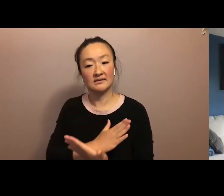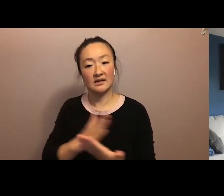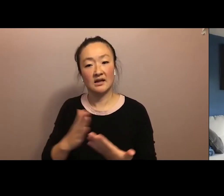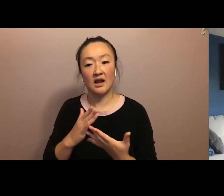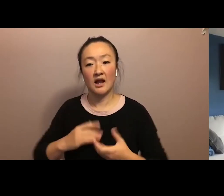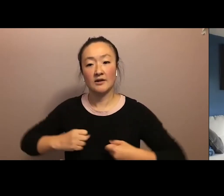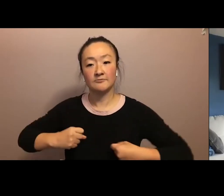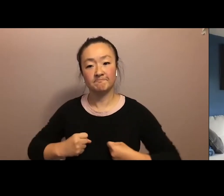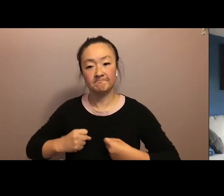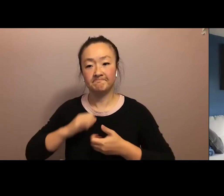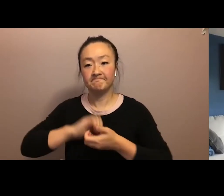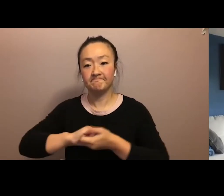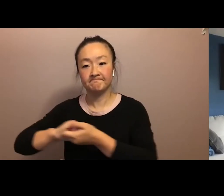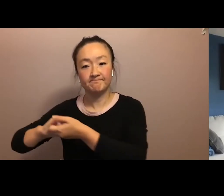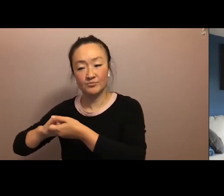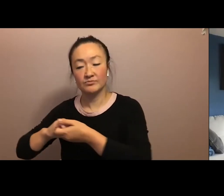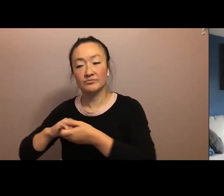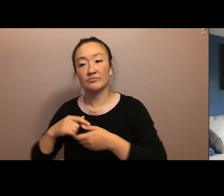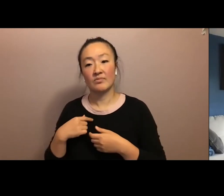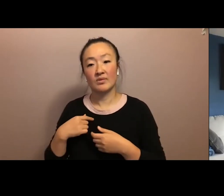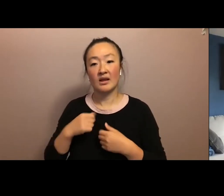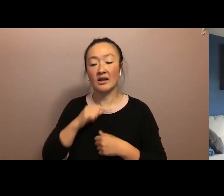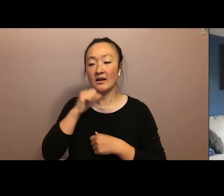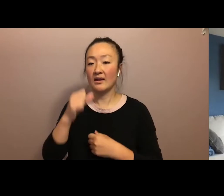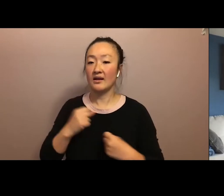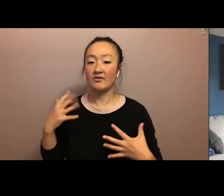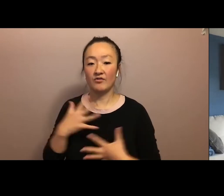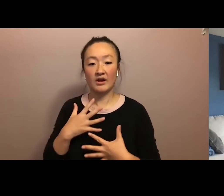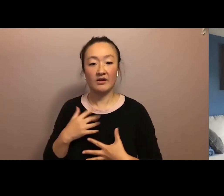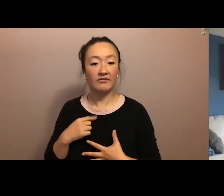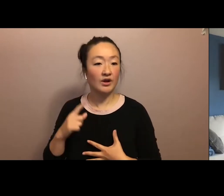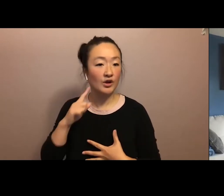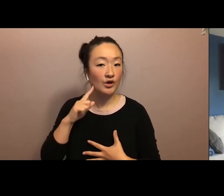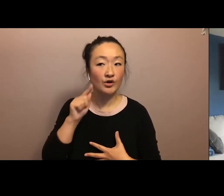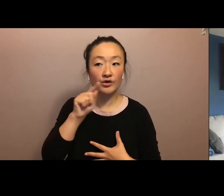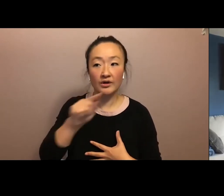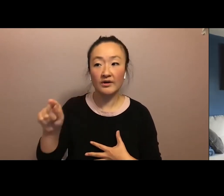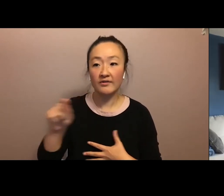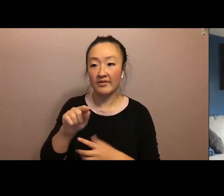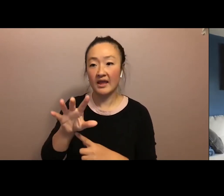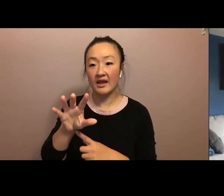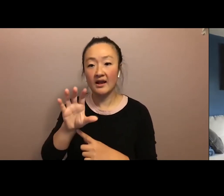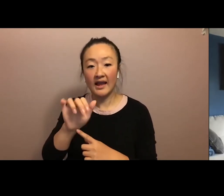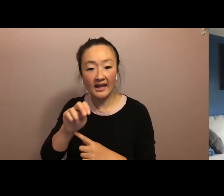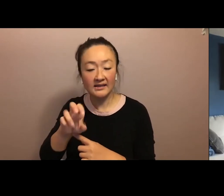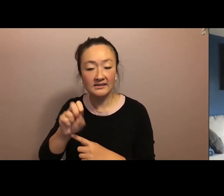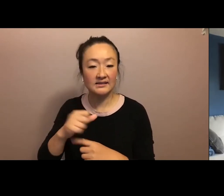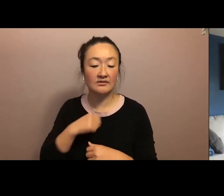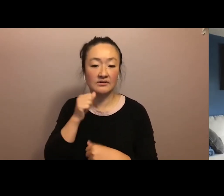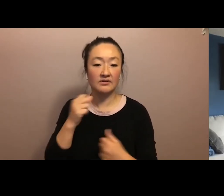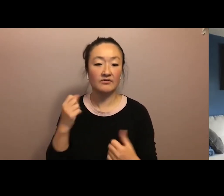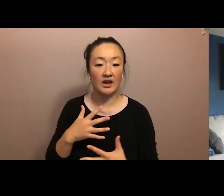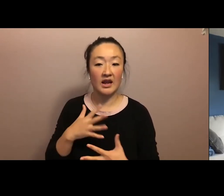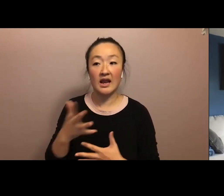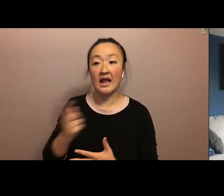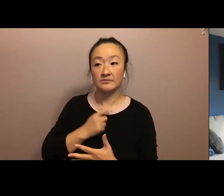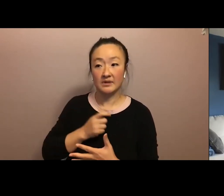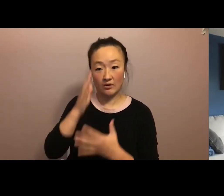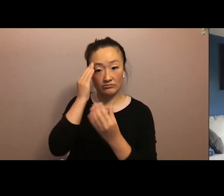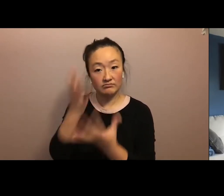unafraid who stood in the face of a promise of sound cannons and mace. Ask me and I will tell you that I have been transformed here,